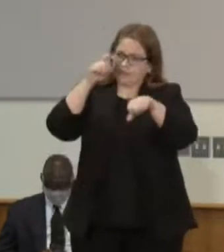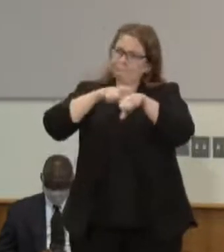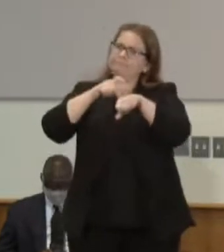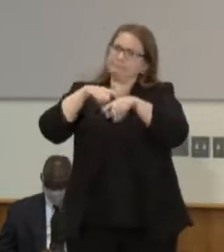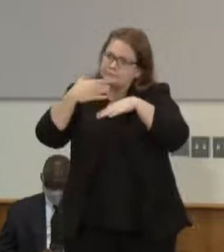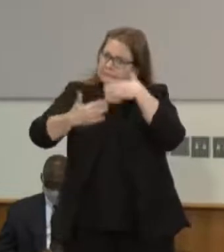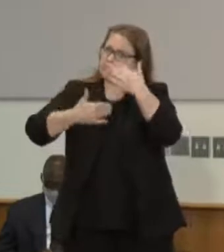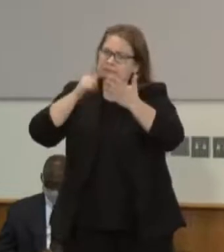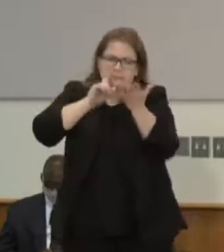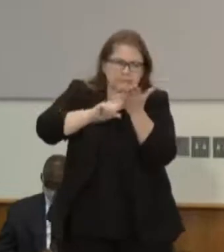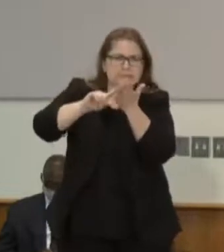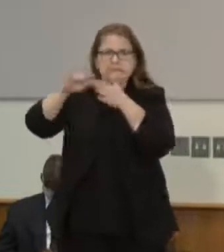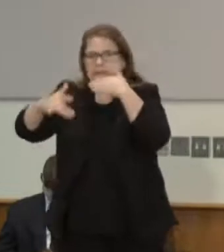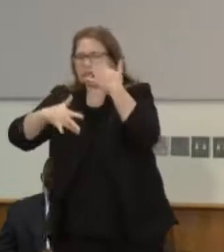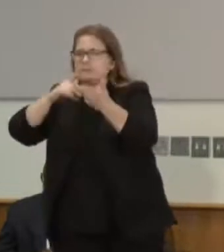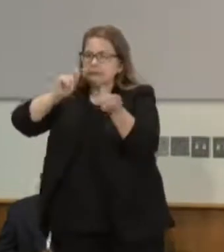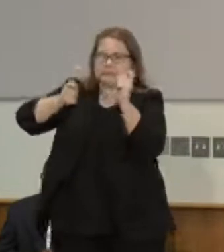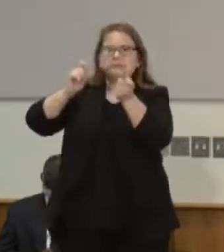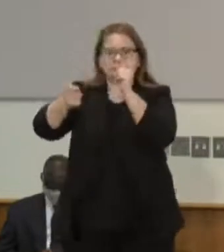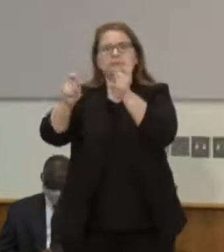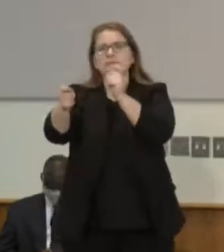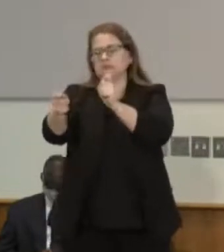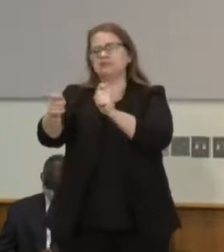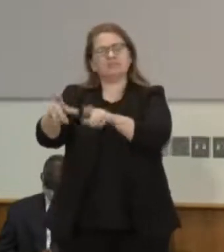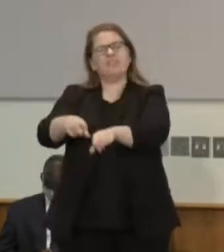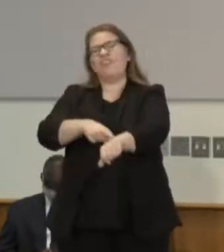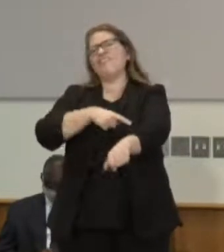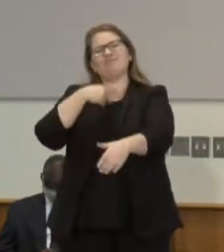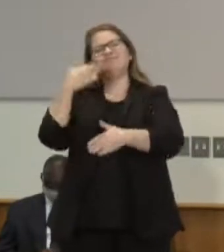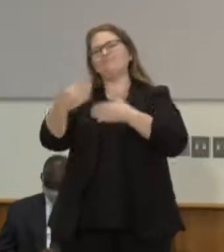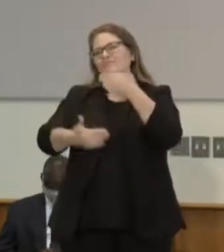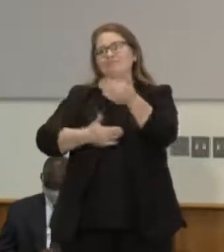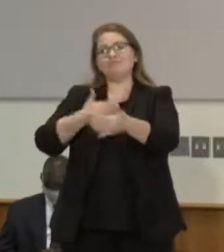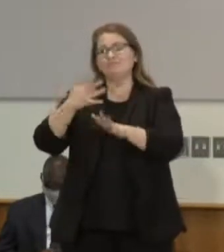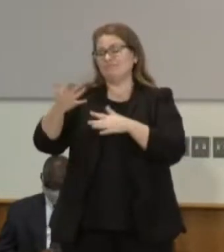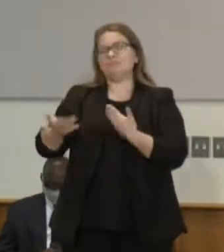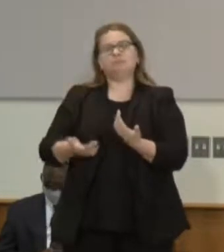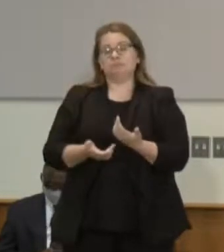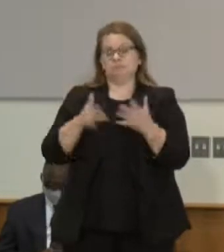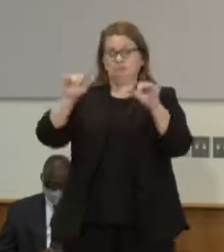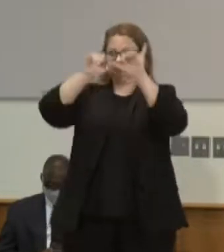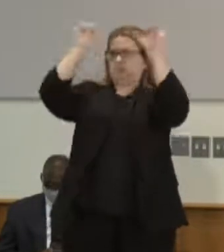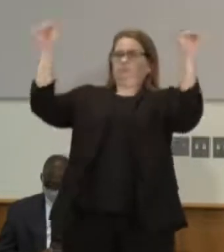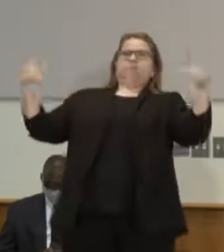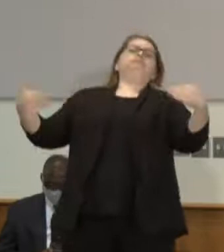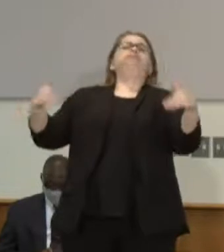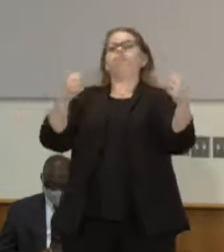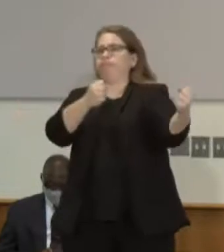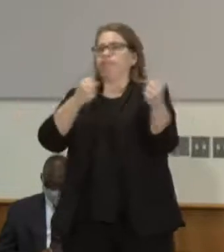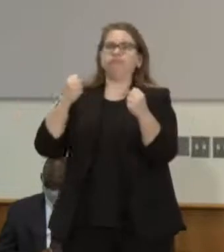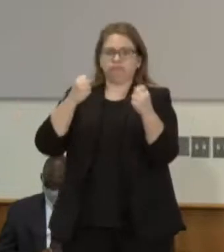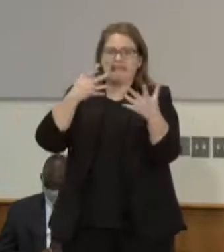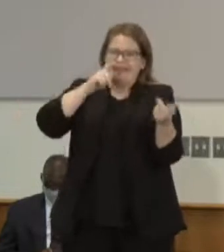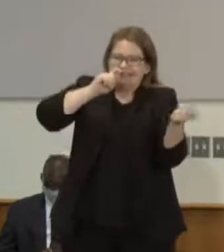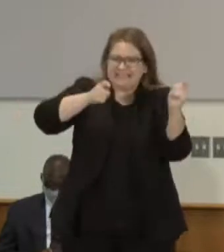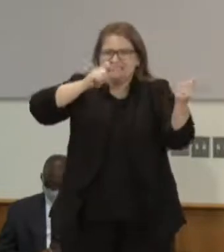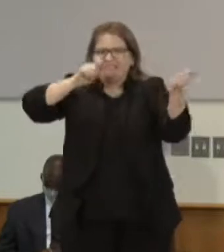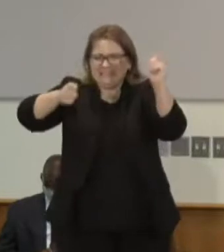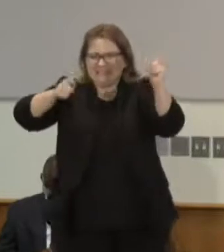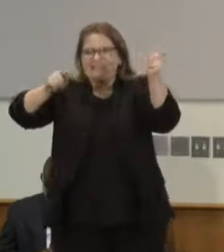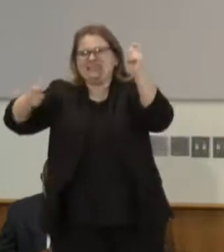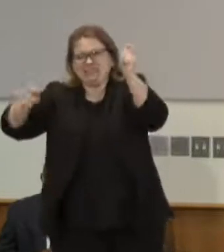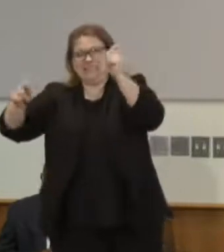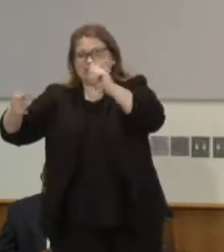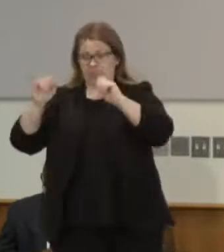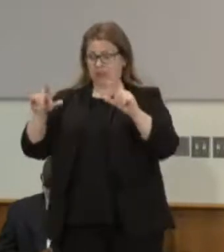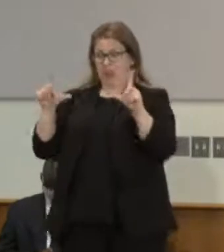work of how you move systems and we have this incredible power of the licensing board the governor said